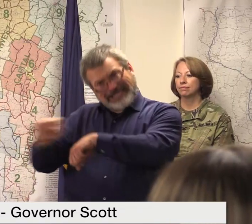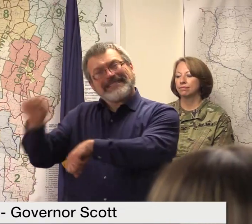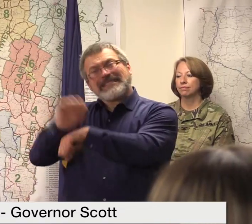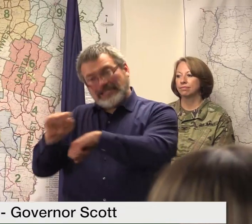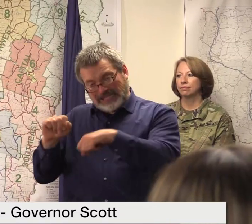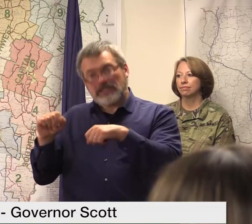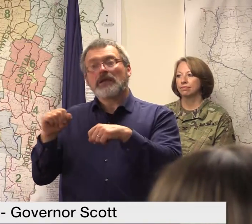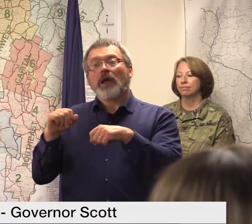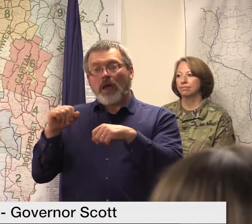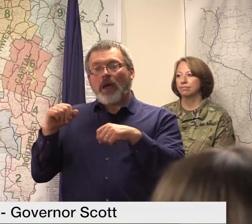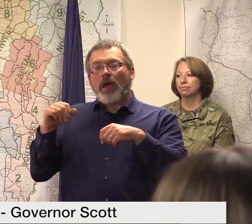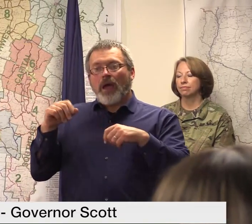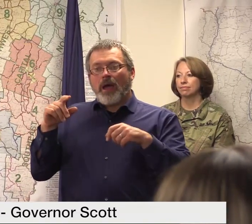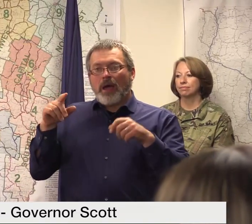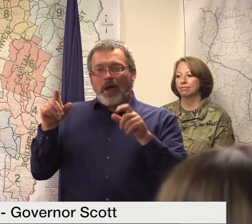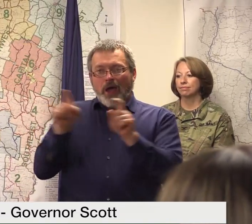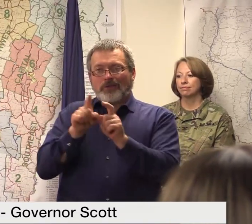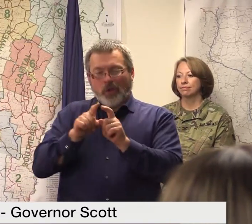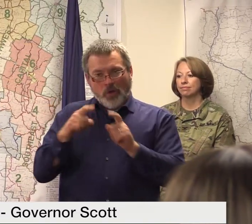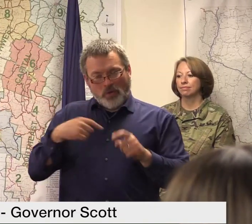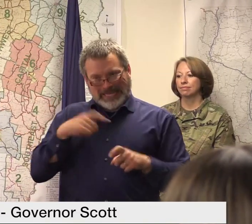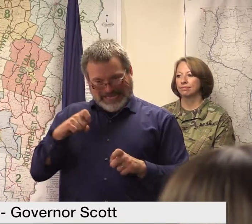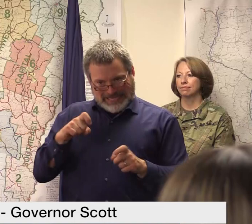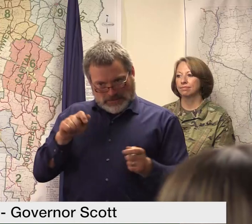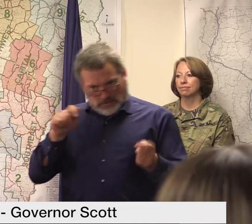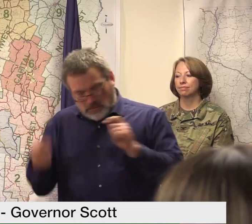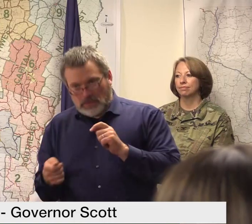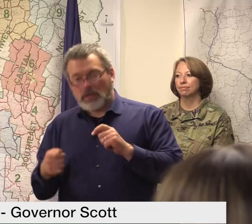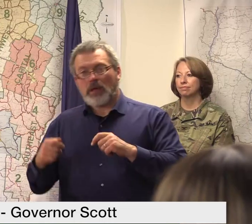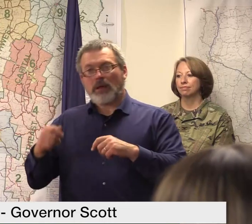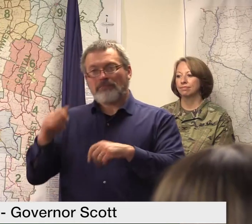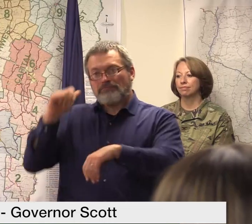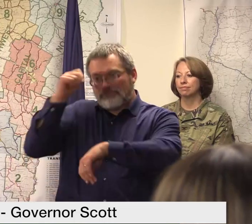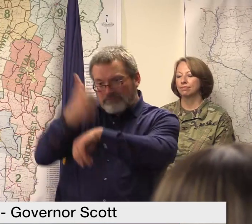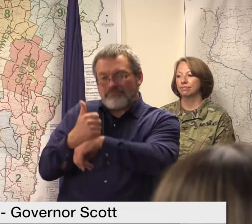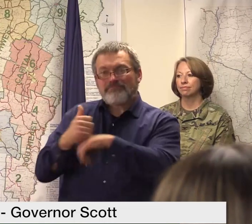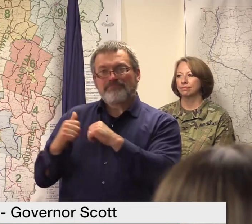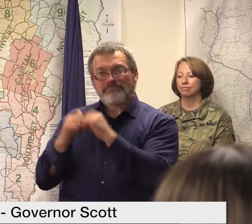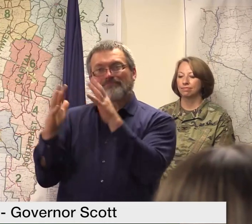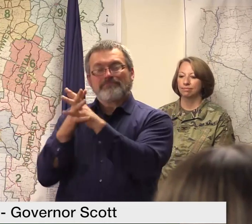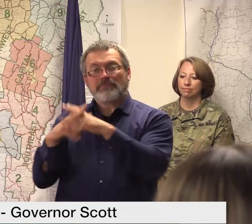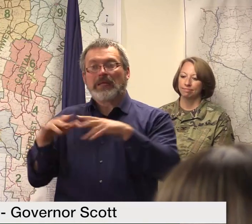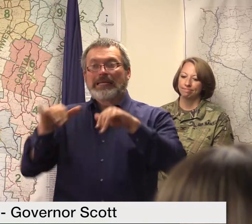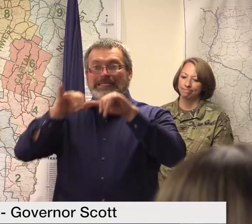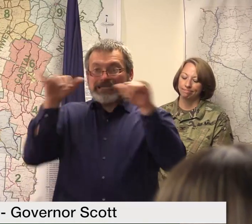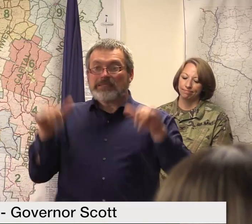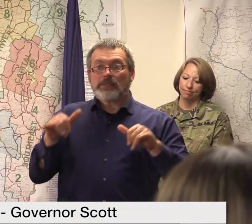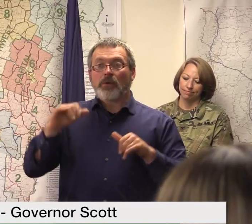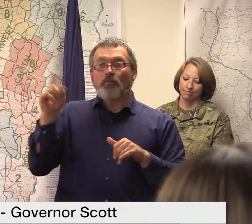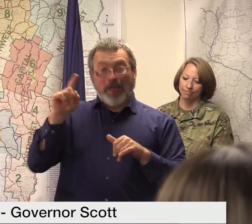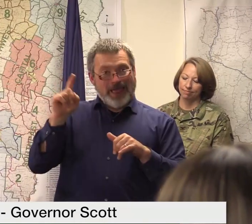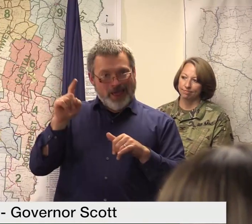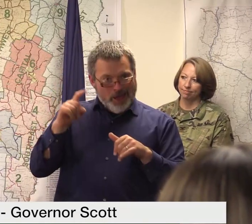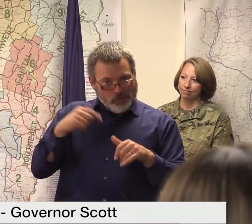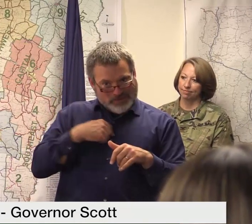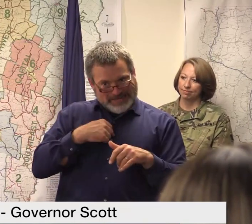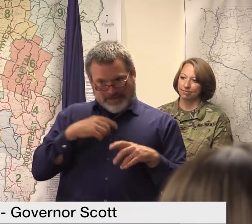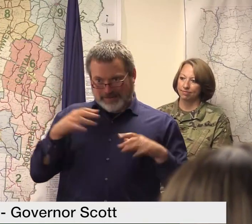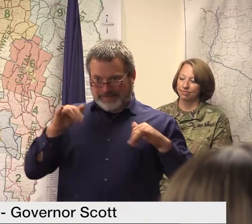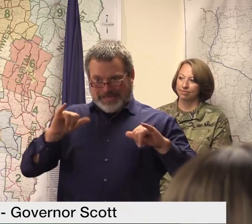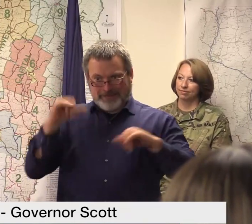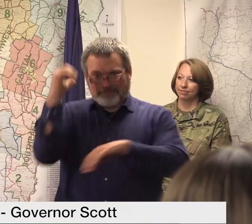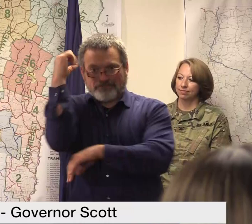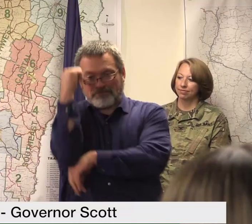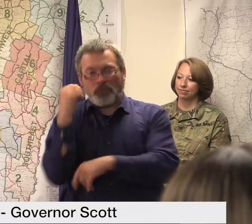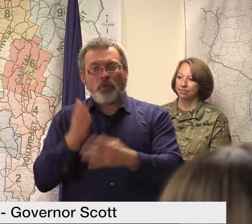time and money and resources and and a workforce that can actually do the work so at the same